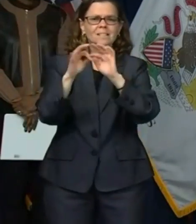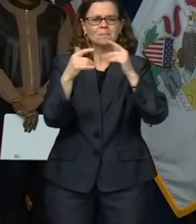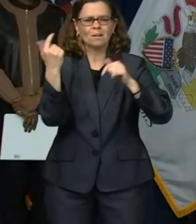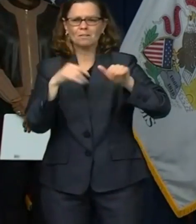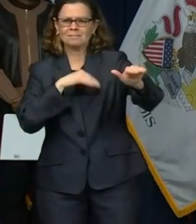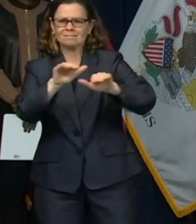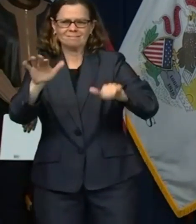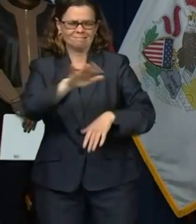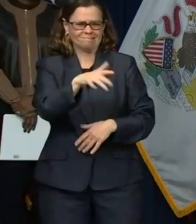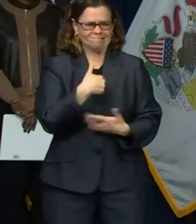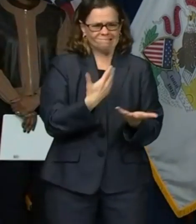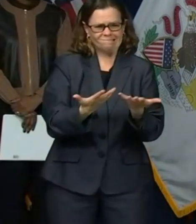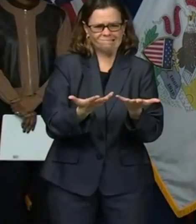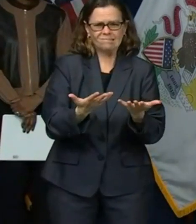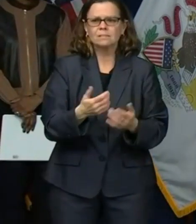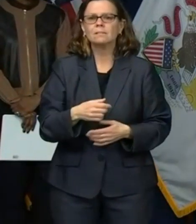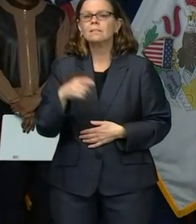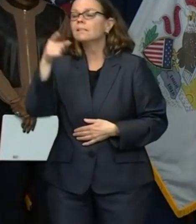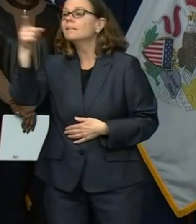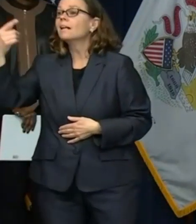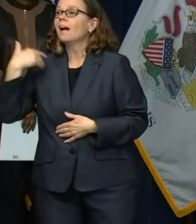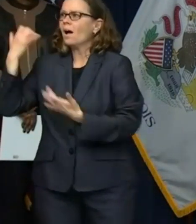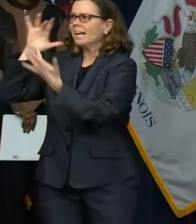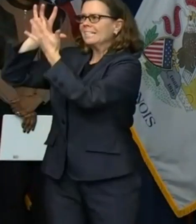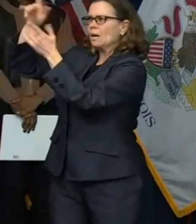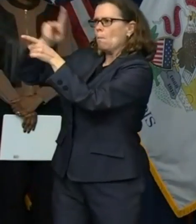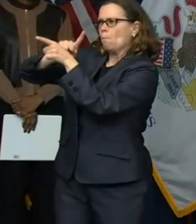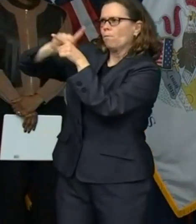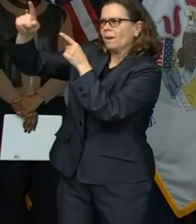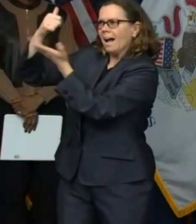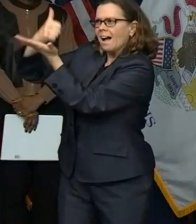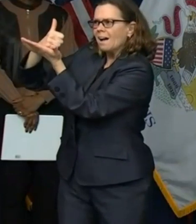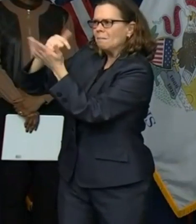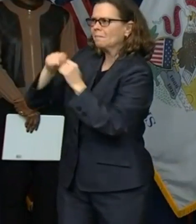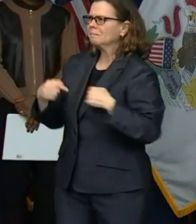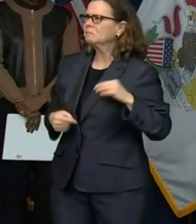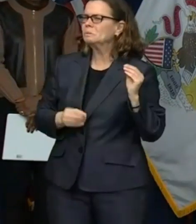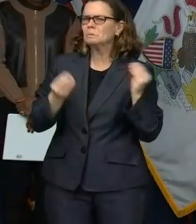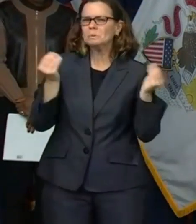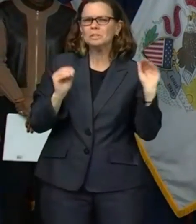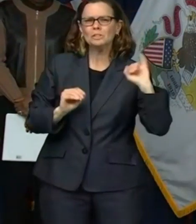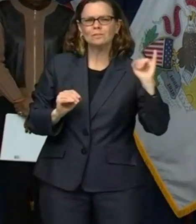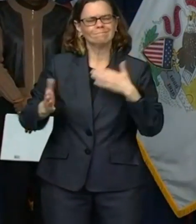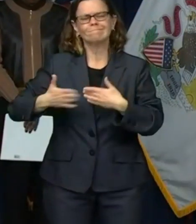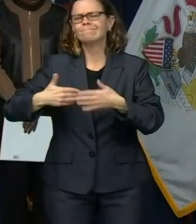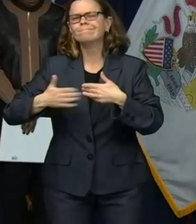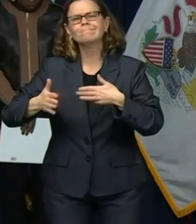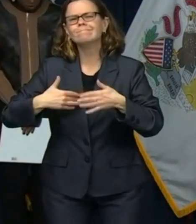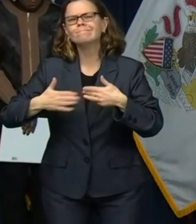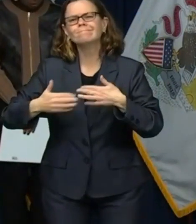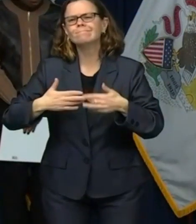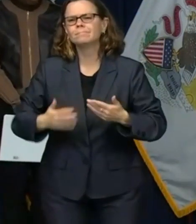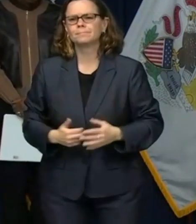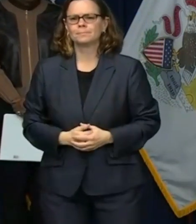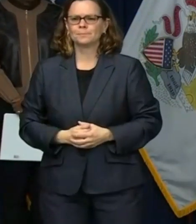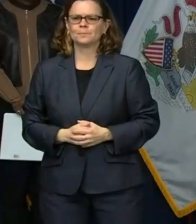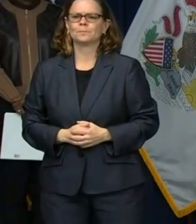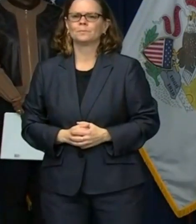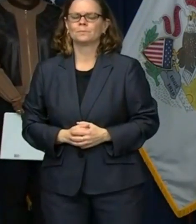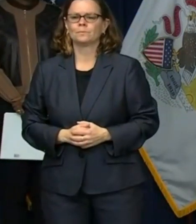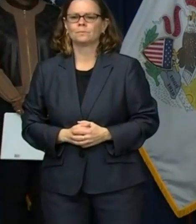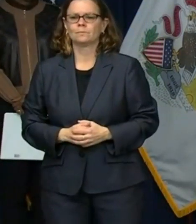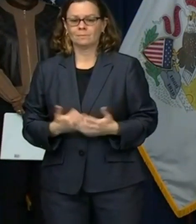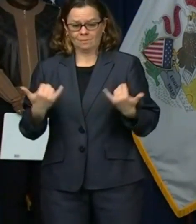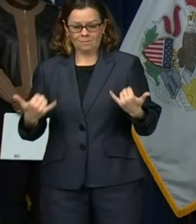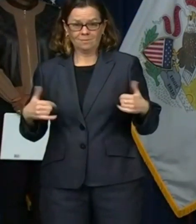to pay these are challenging times but together we can emerge from this with greater awareness empathy